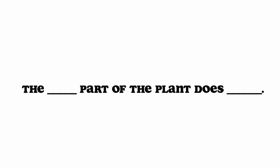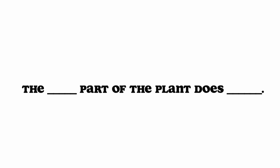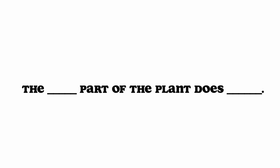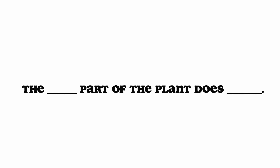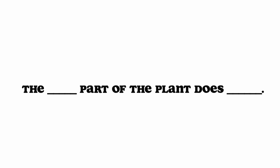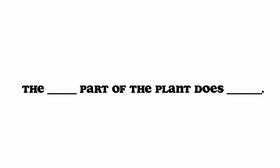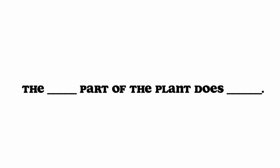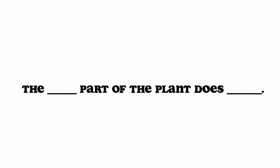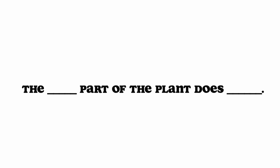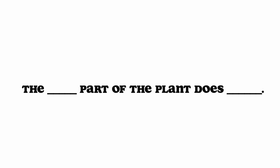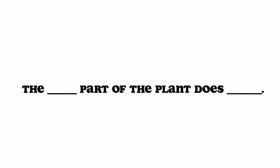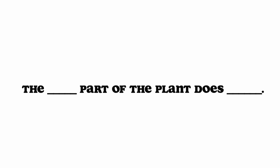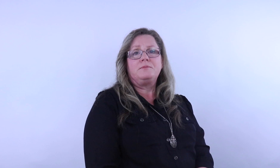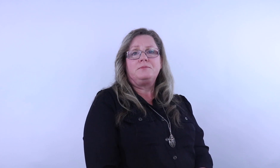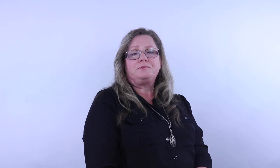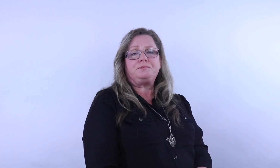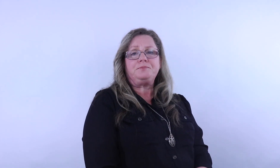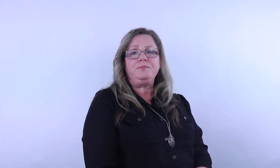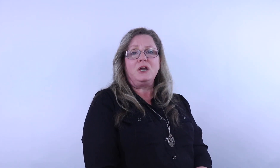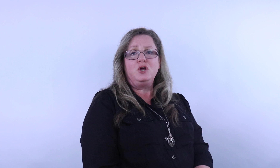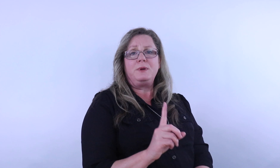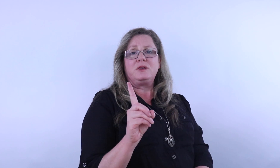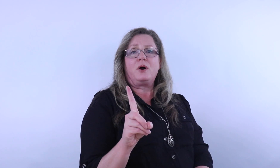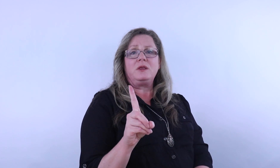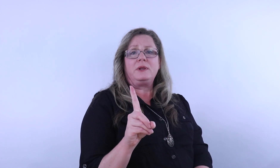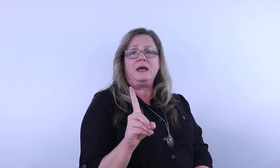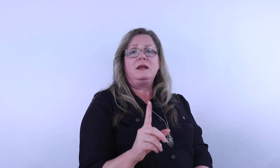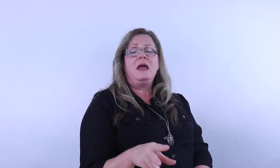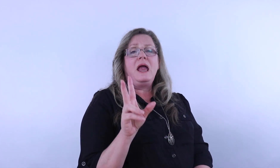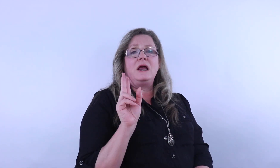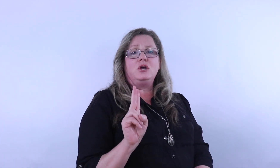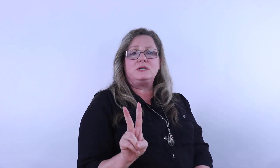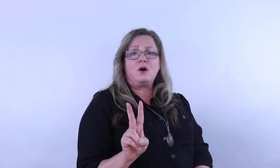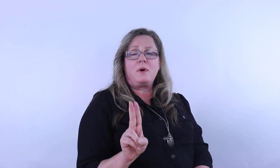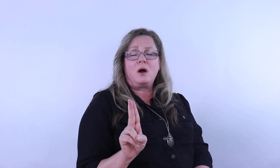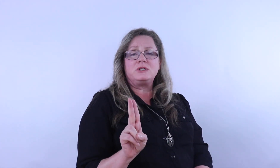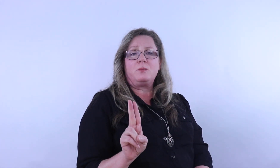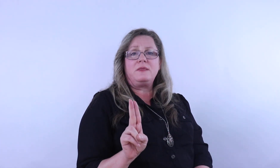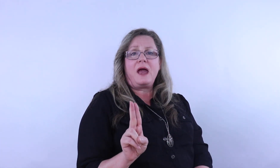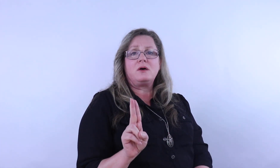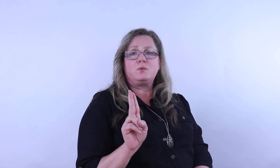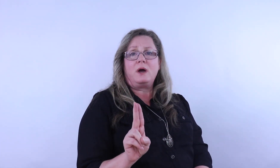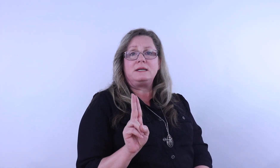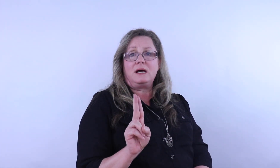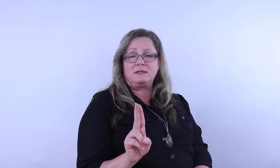does blank. You pick the part of the plant and you tell mom or someone in the house what it does.